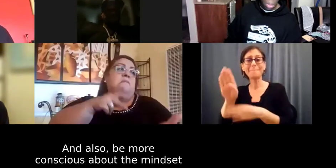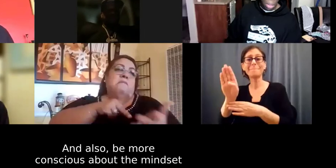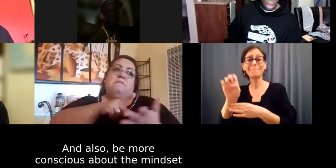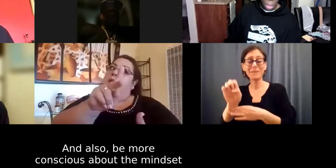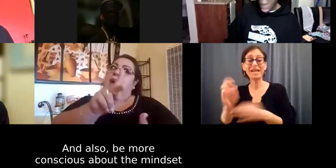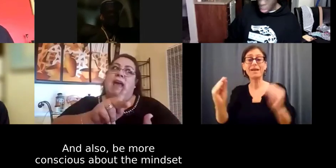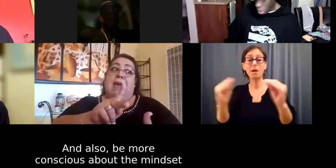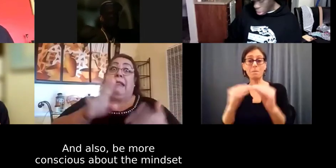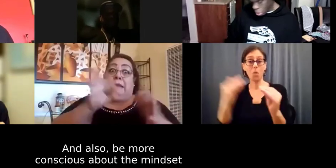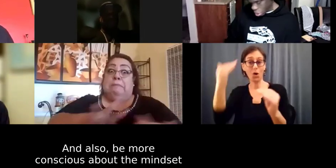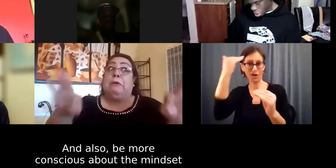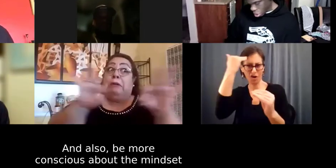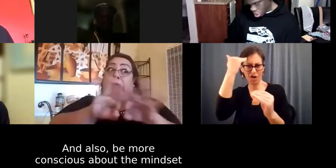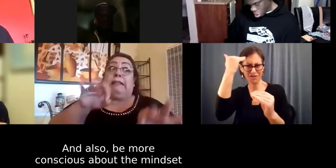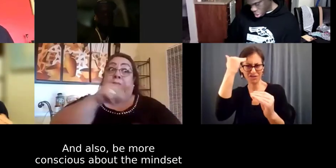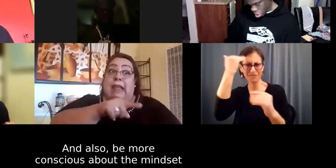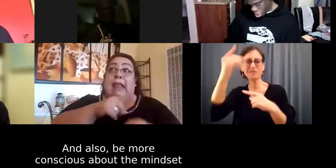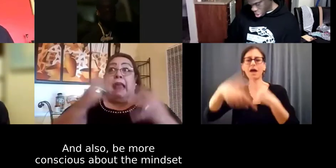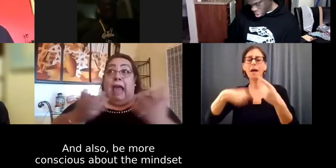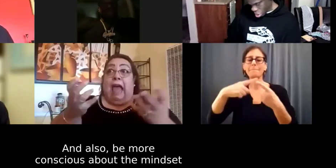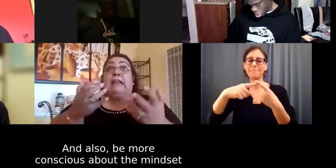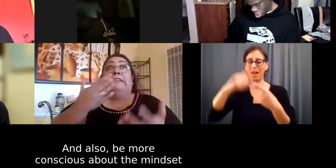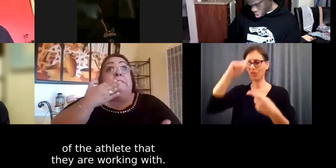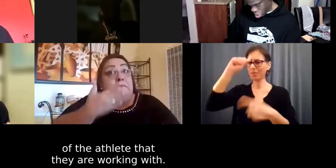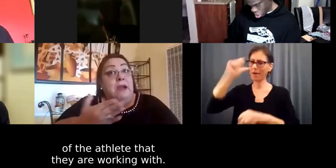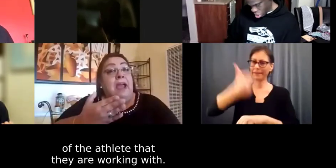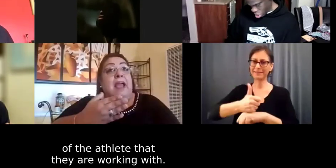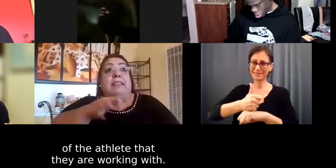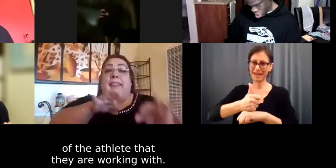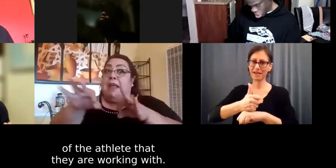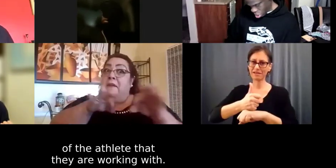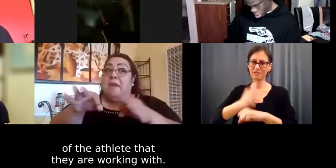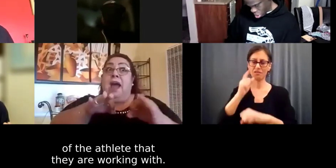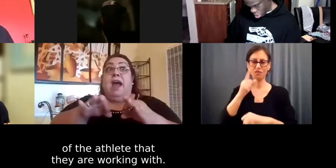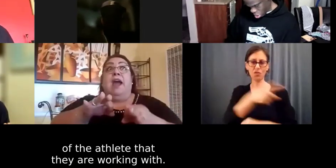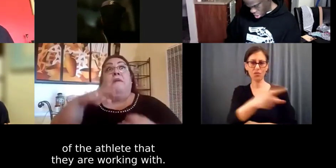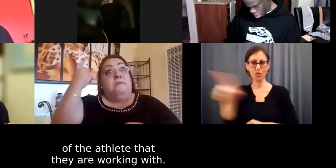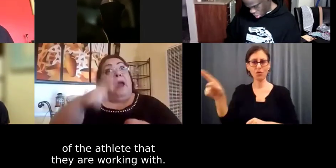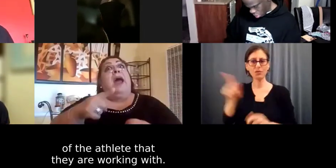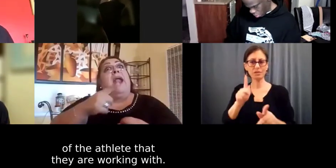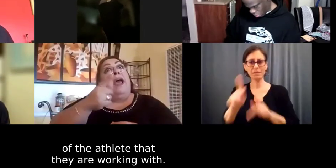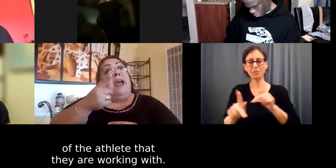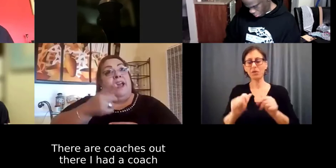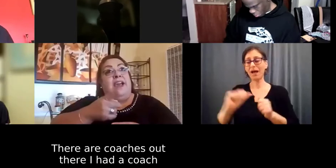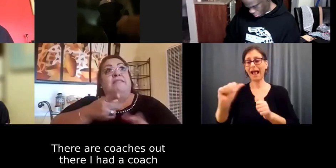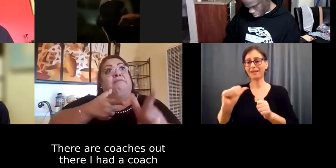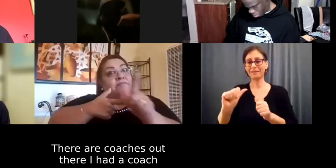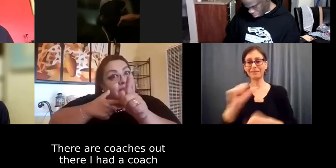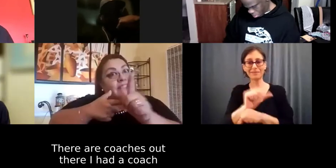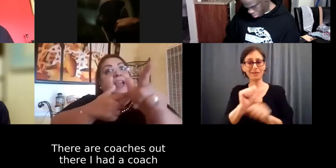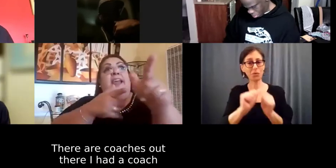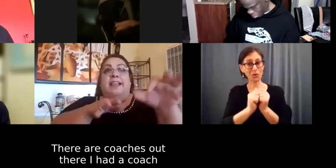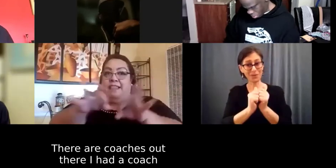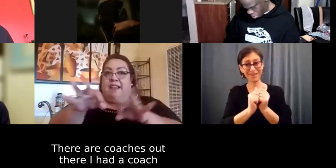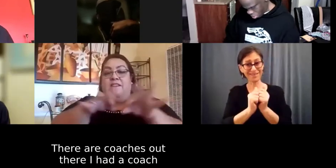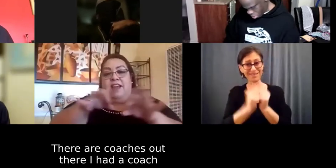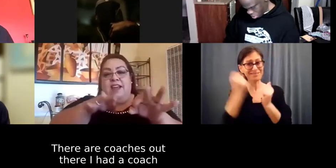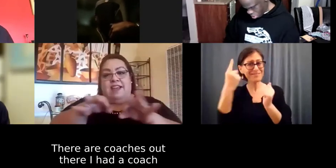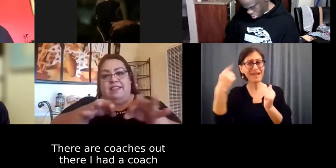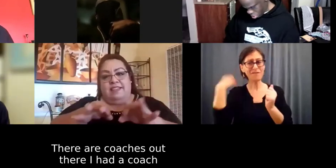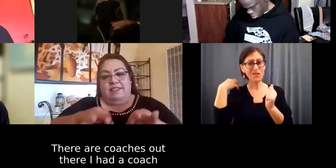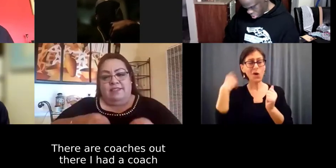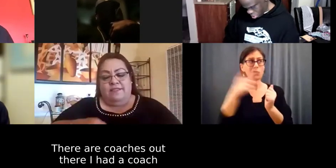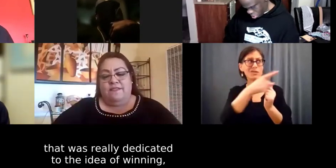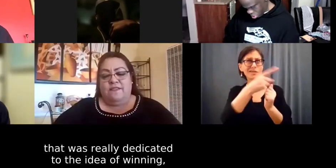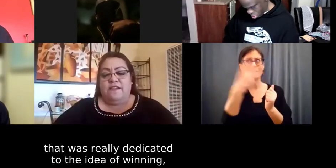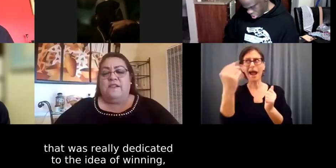conscious about the mindset of the athletes that they're working with. I mean, because there's coaches out there. I